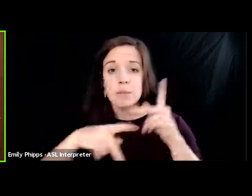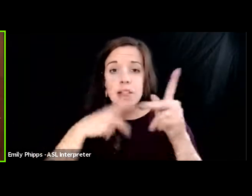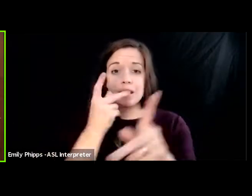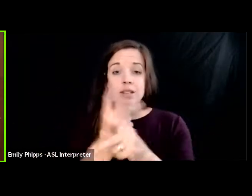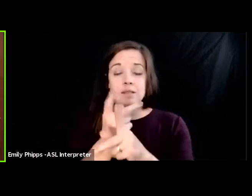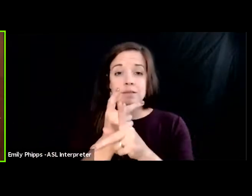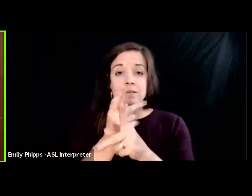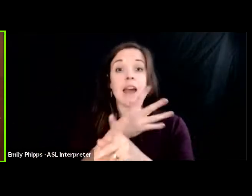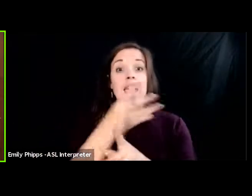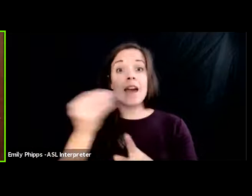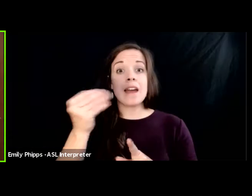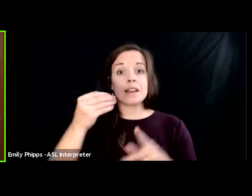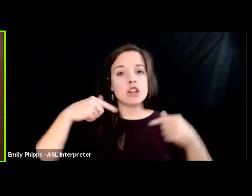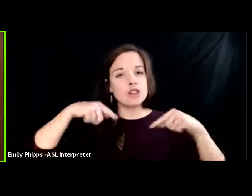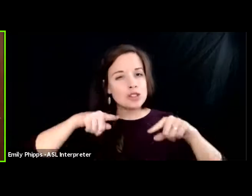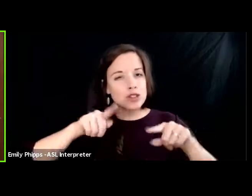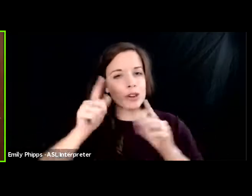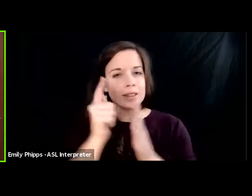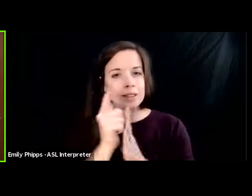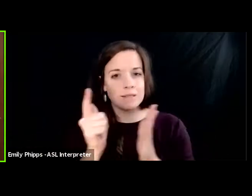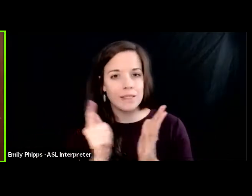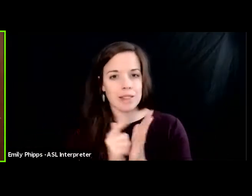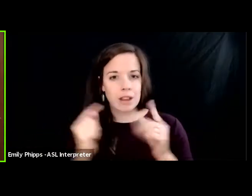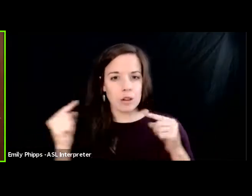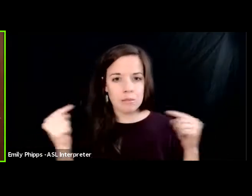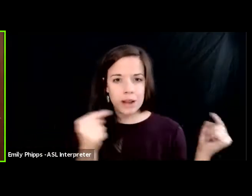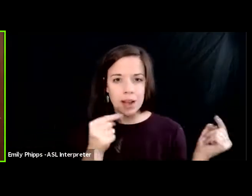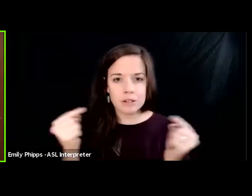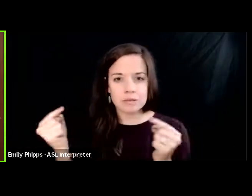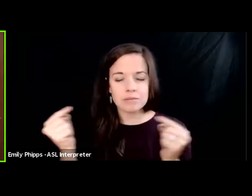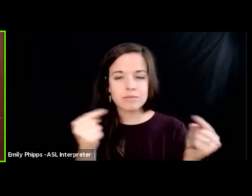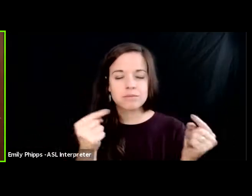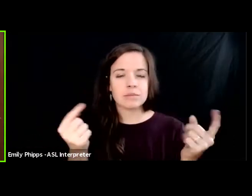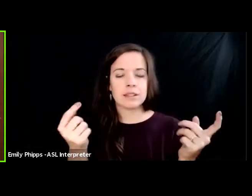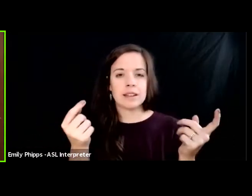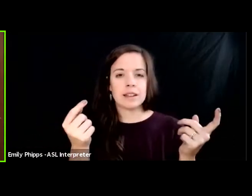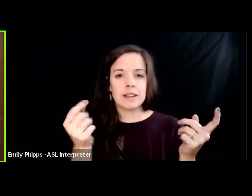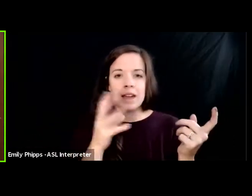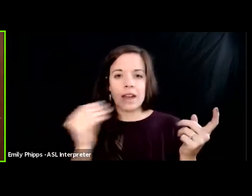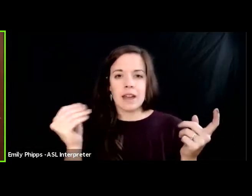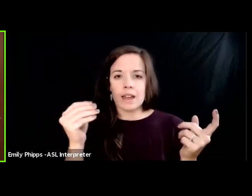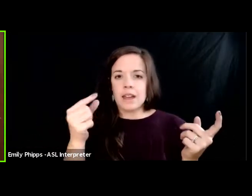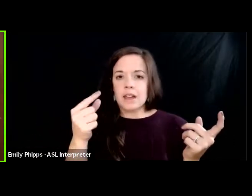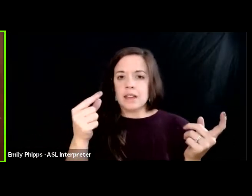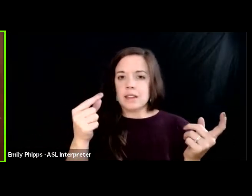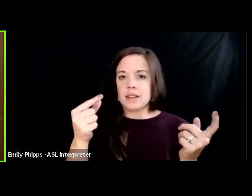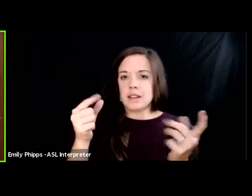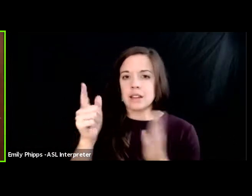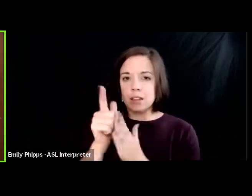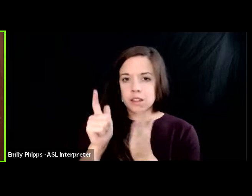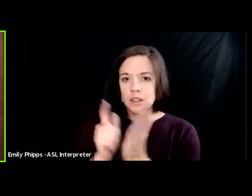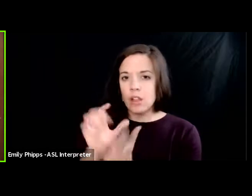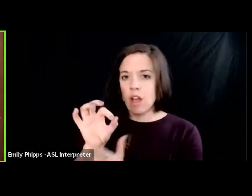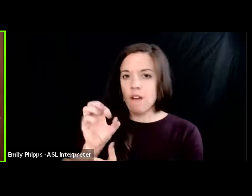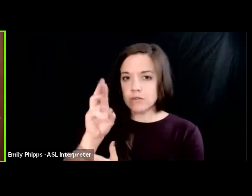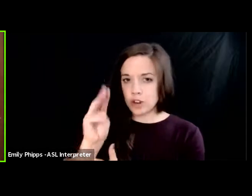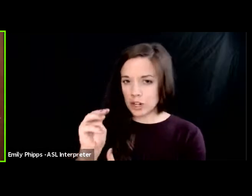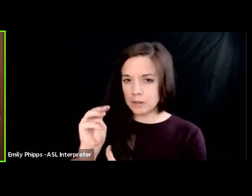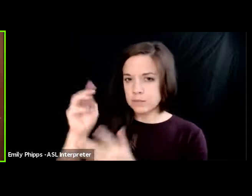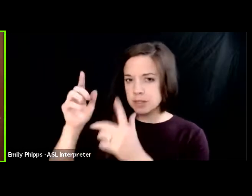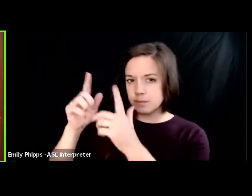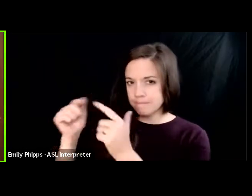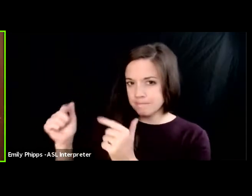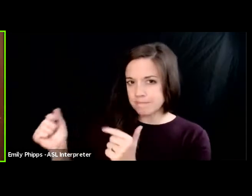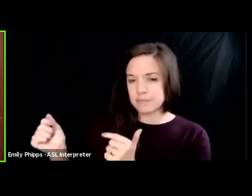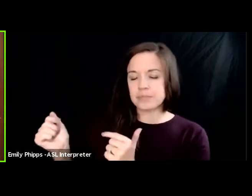battle and the fact that gibson dunn sword and kissel the the firm that was appointed by kaplan to